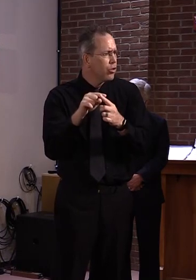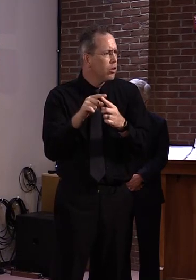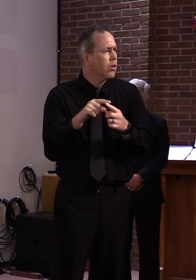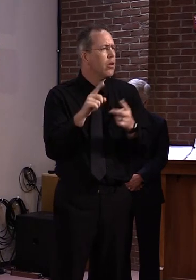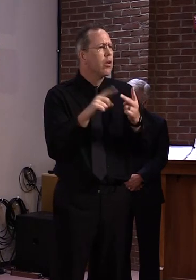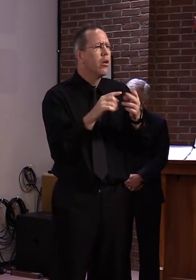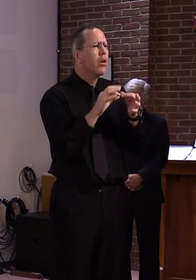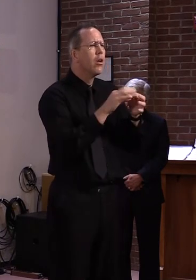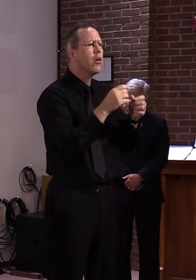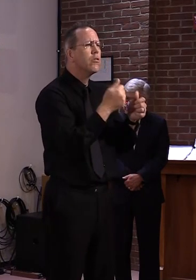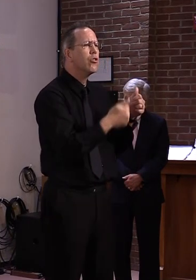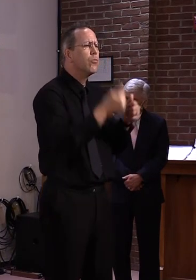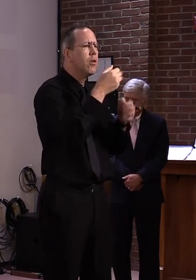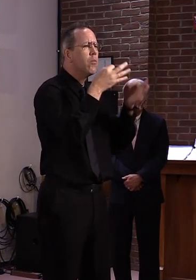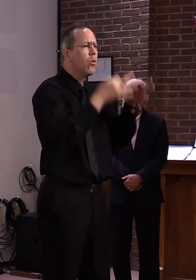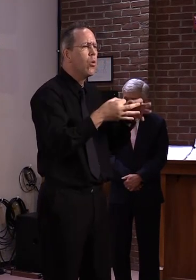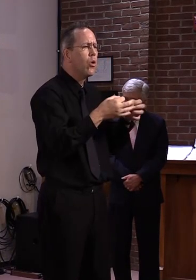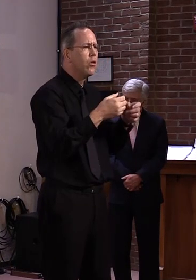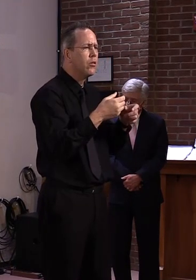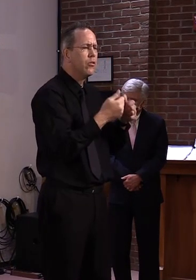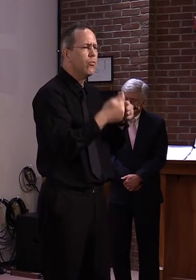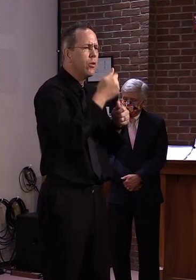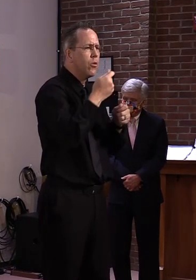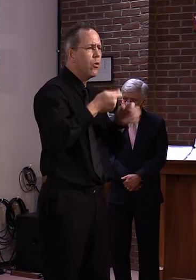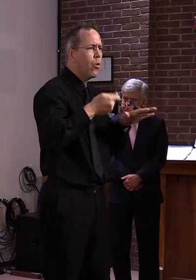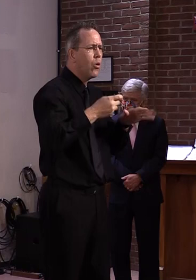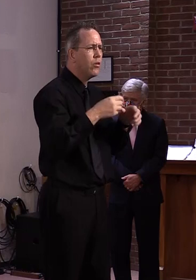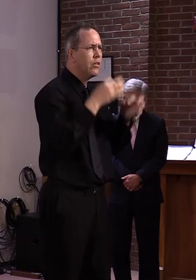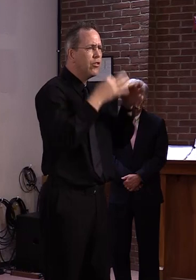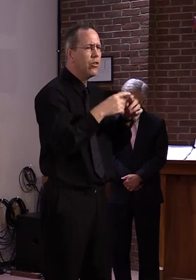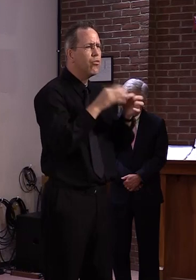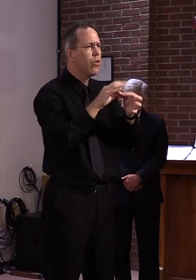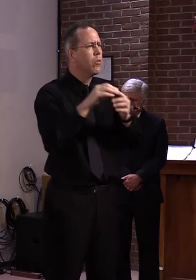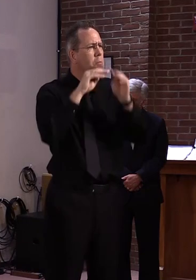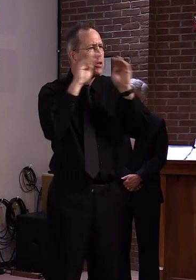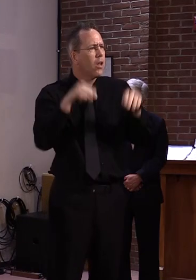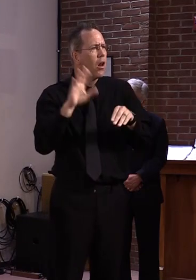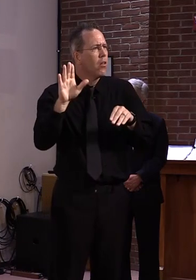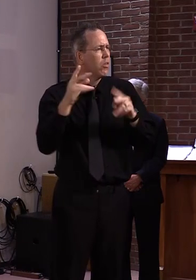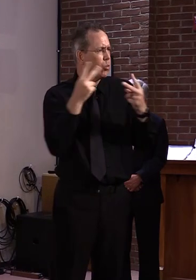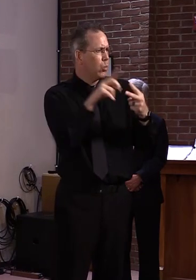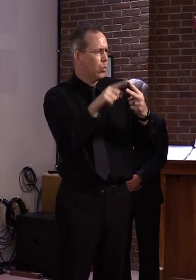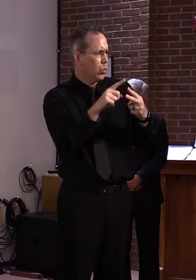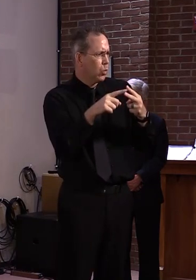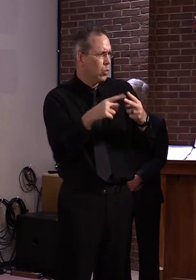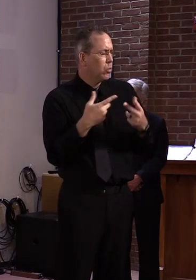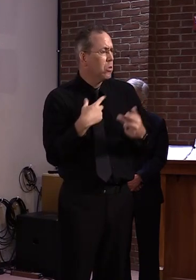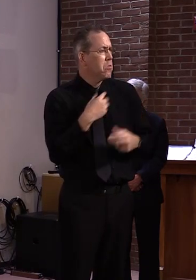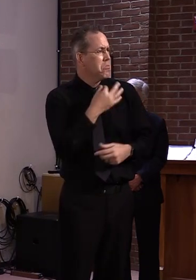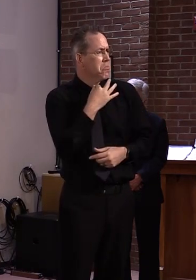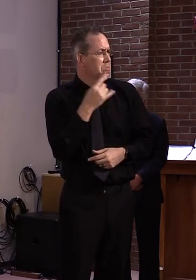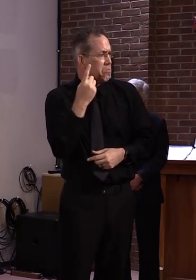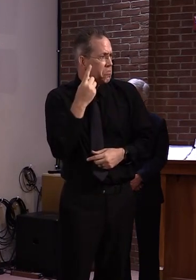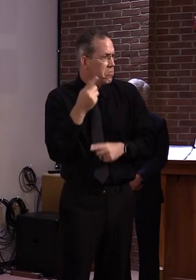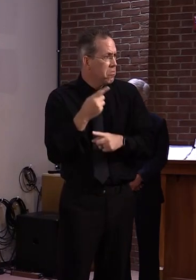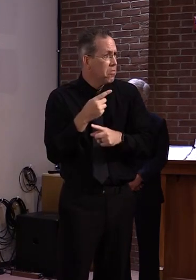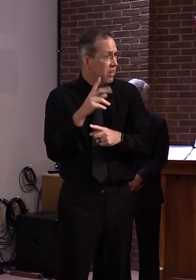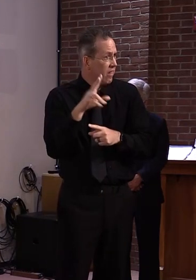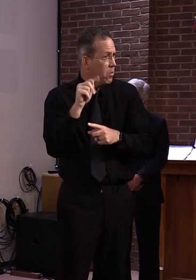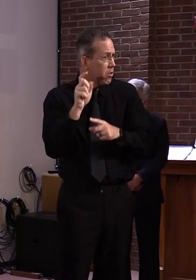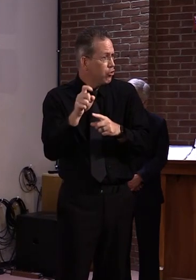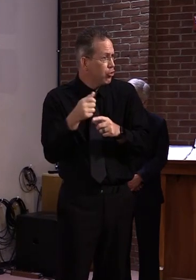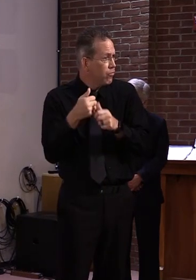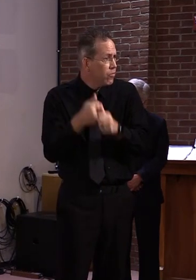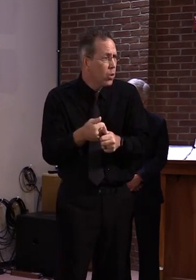who say that this could start requiring Vermont to start sending money to religious schools. And